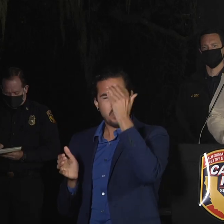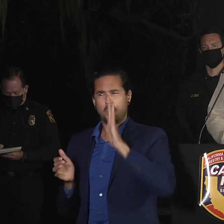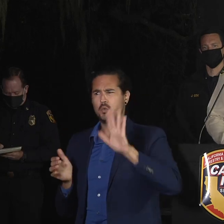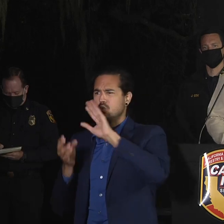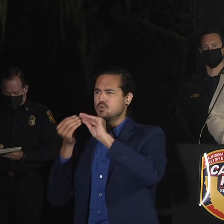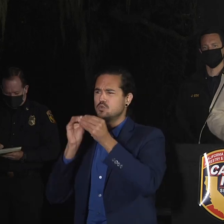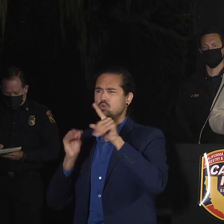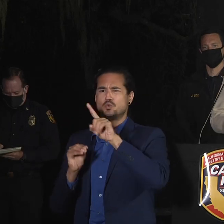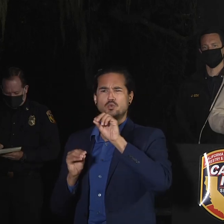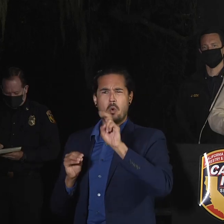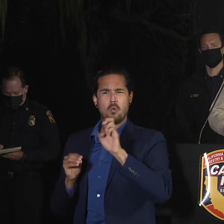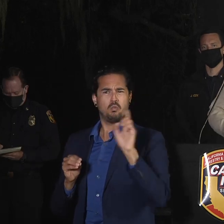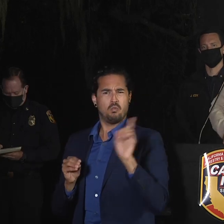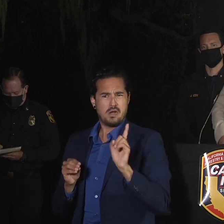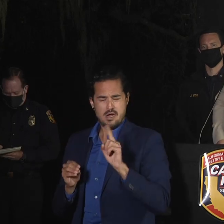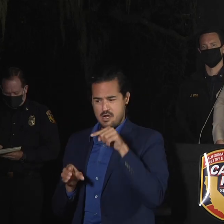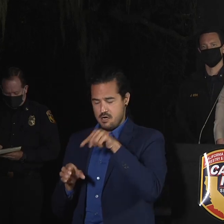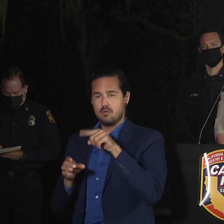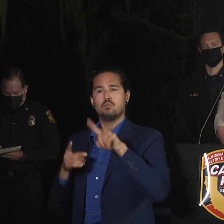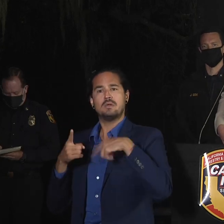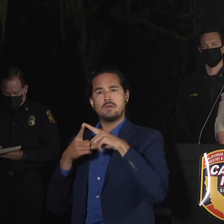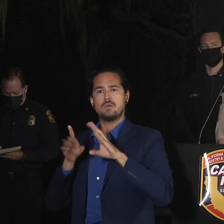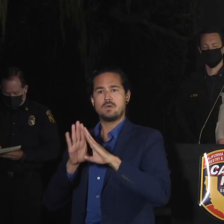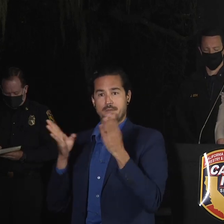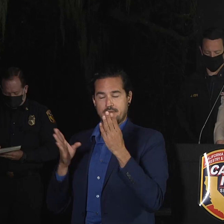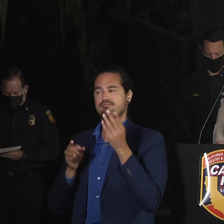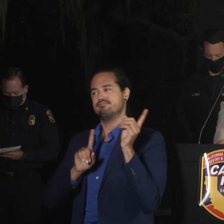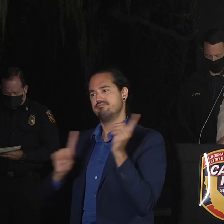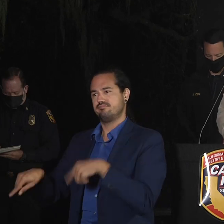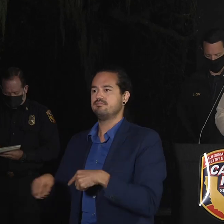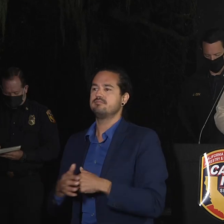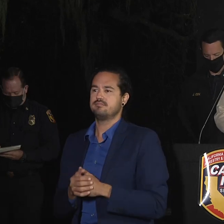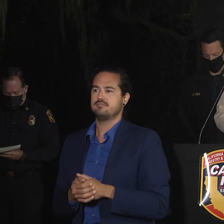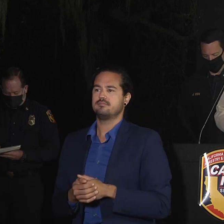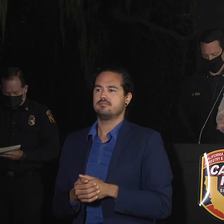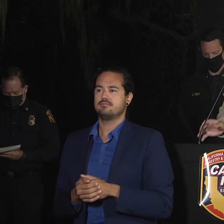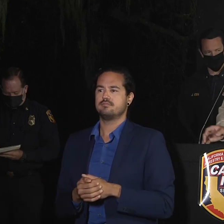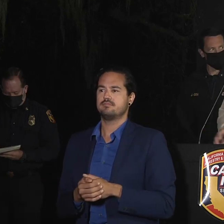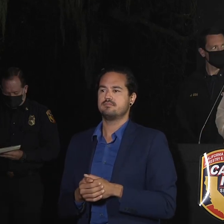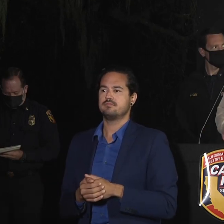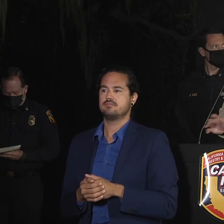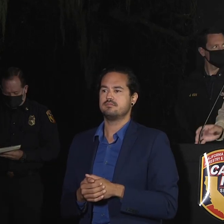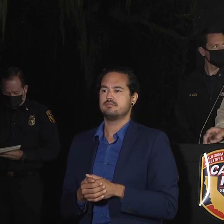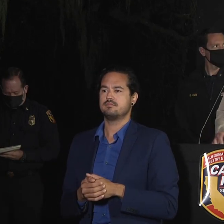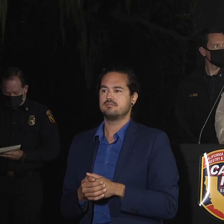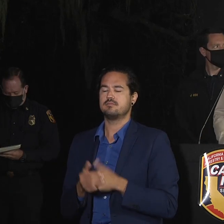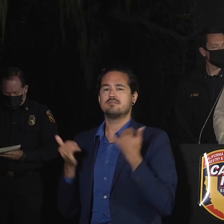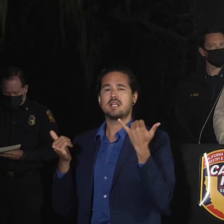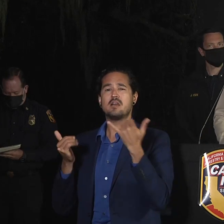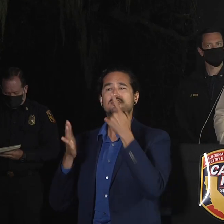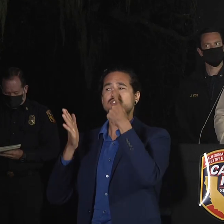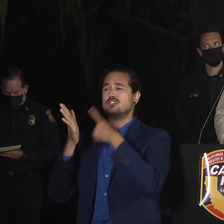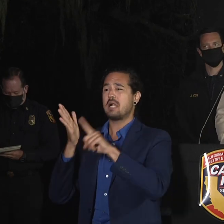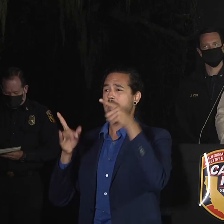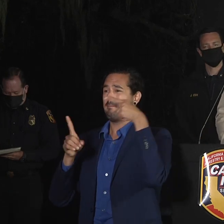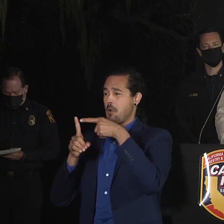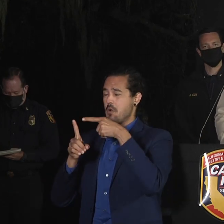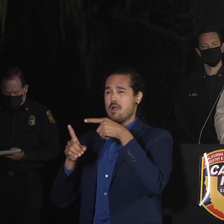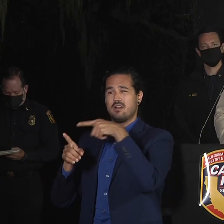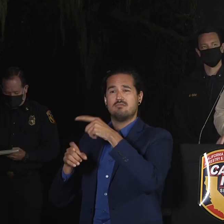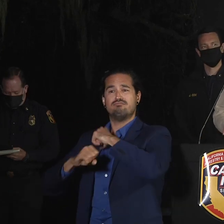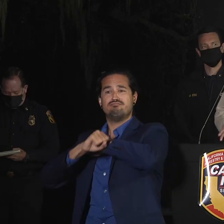checkpoints. So, you know, I mentioned last night that, you know, I can understand people's rush to get back. I would, I would want to get back home.